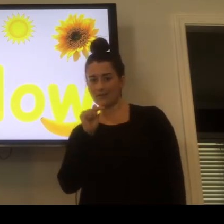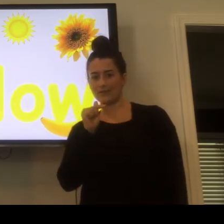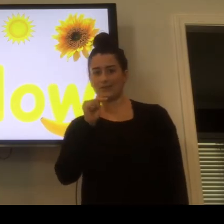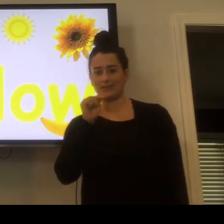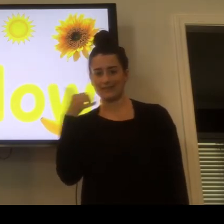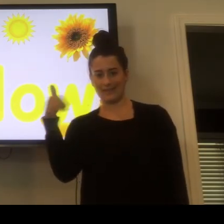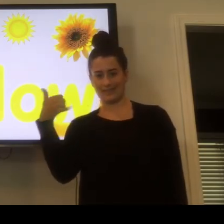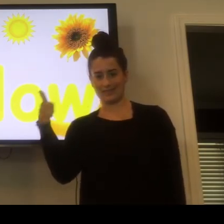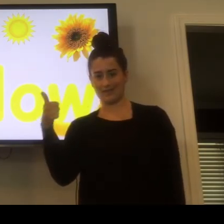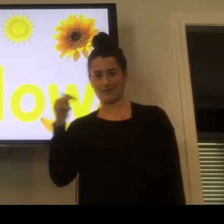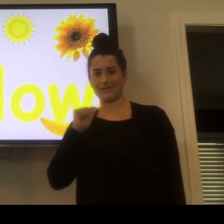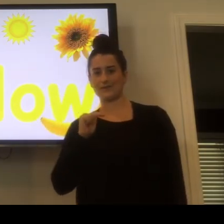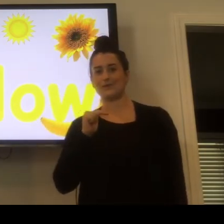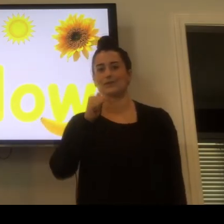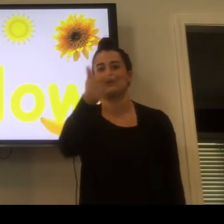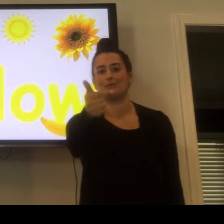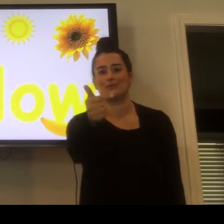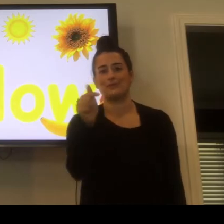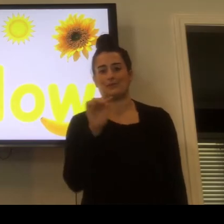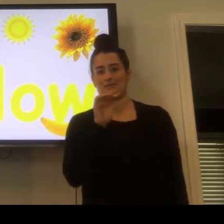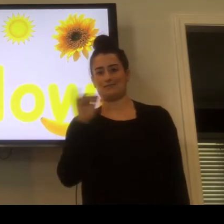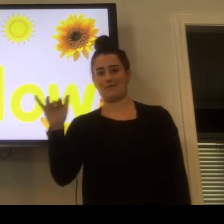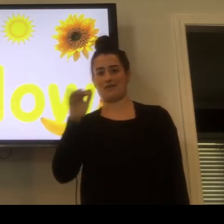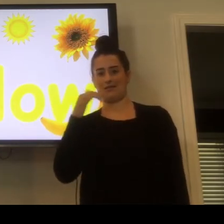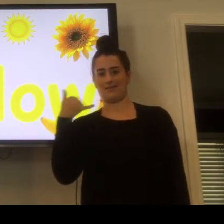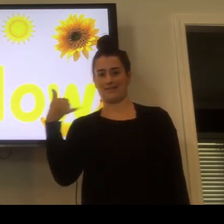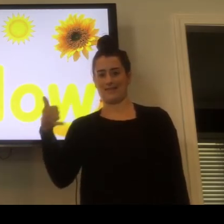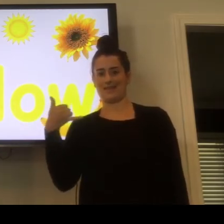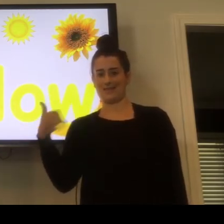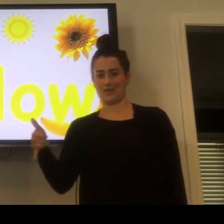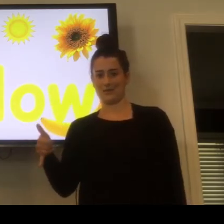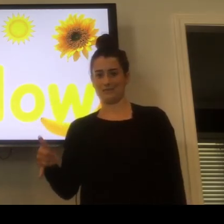Yellow. Your turn. Spell the word, yellow.